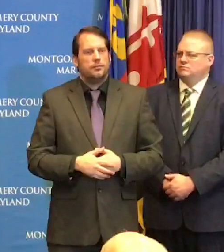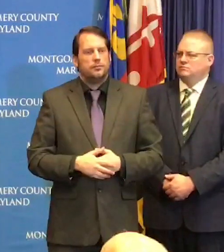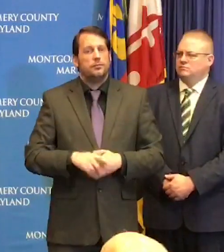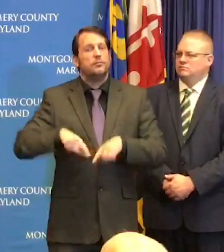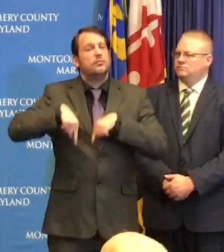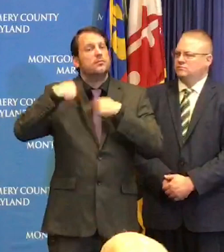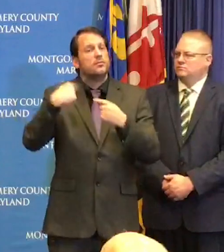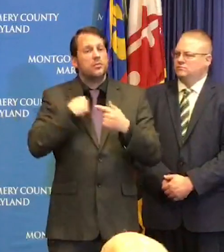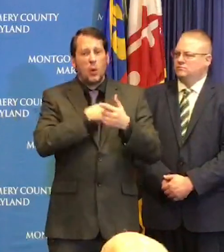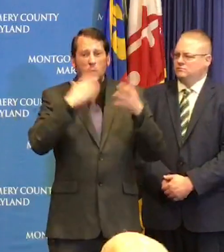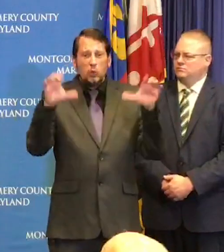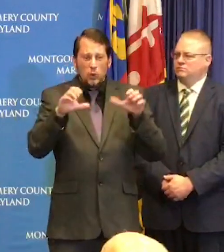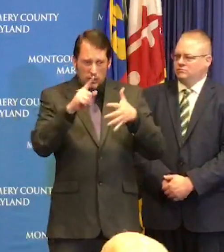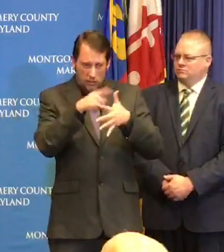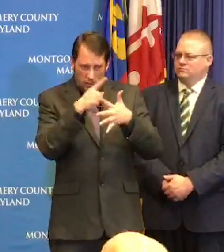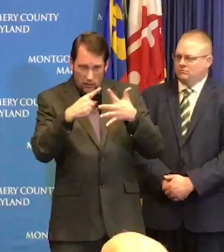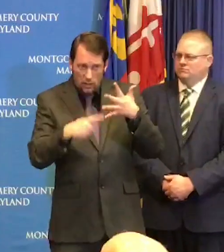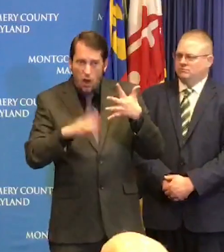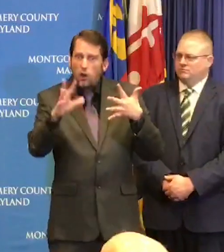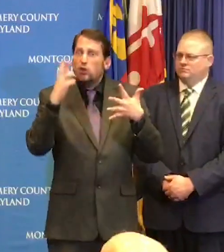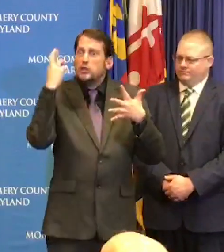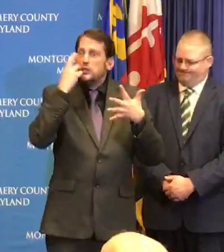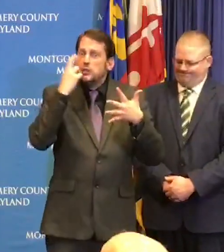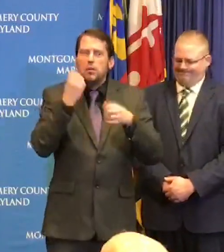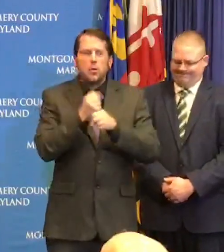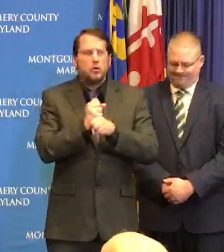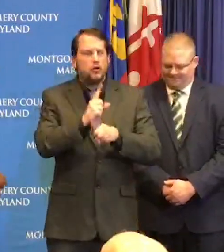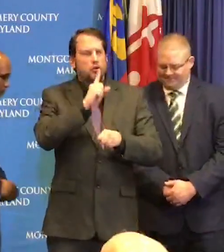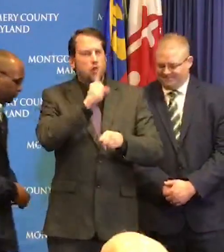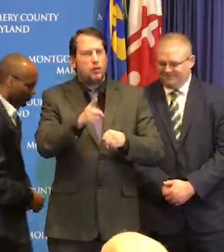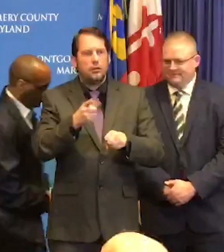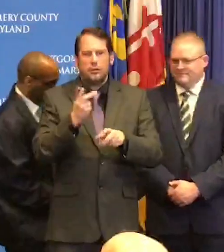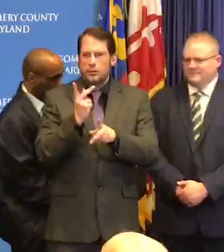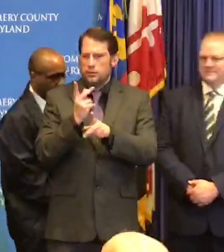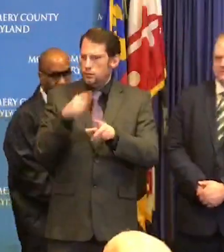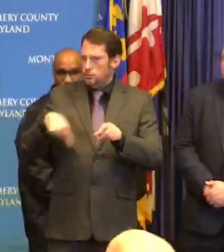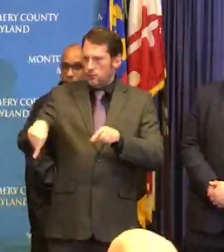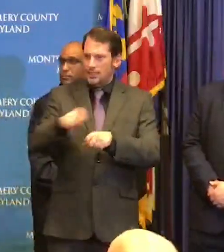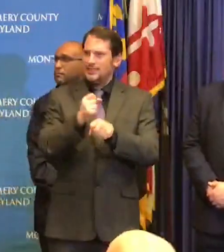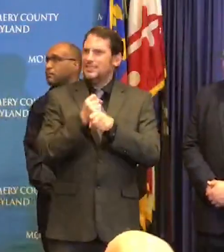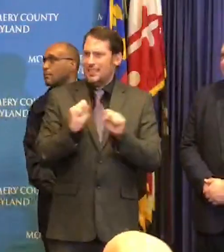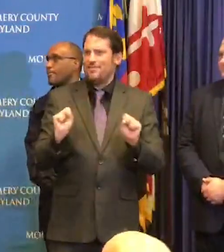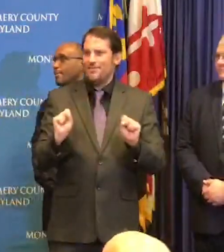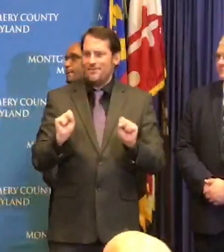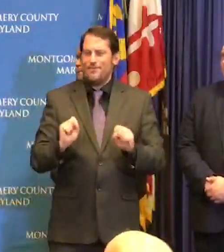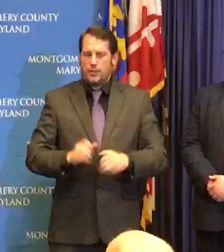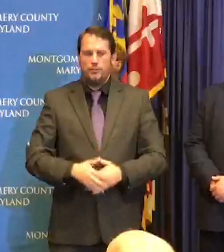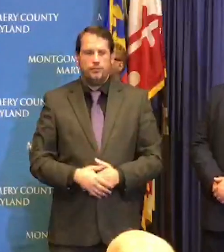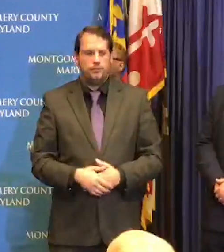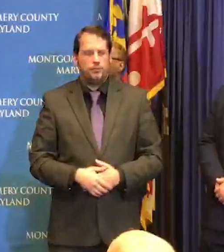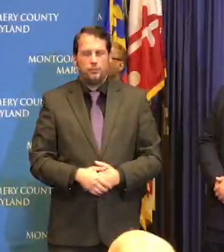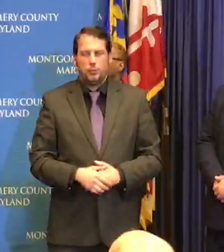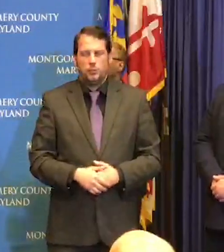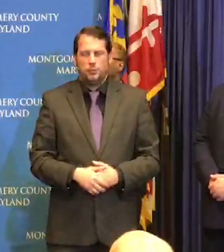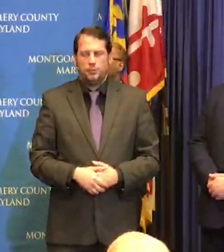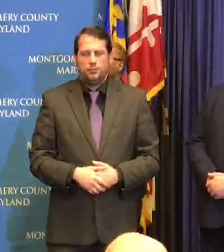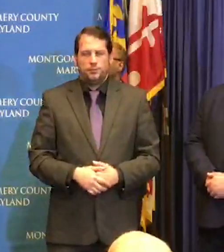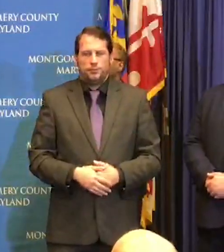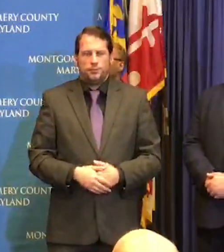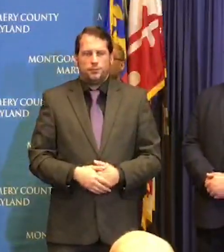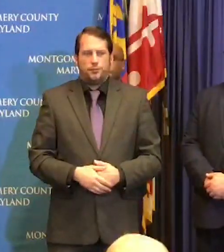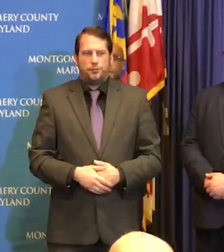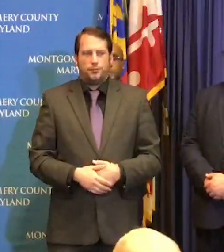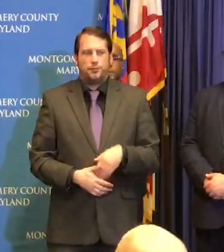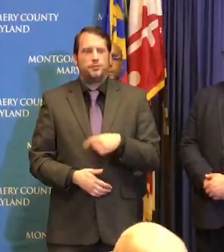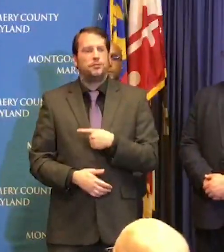measures to make sure that risk stays that way so we're gonna take a